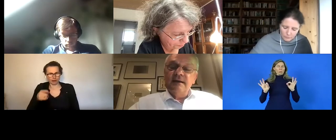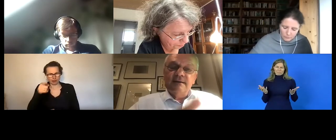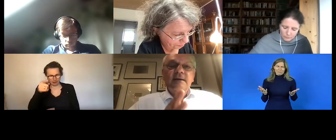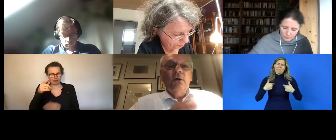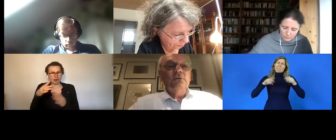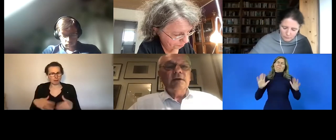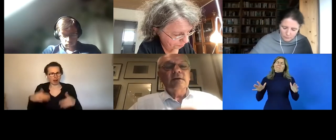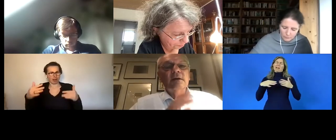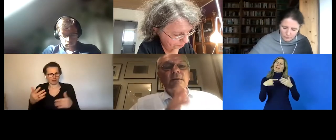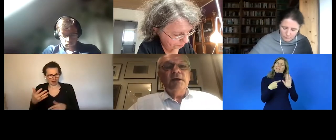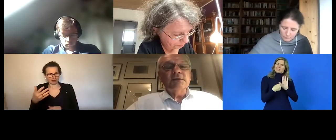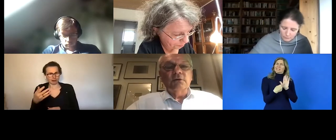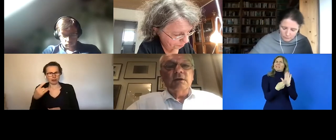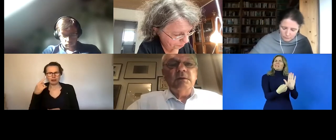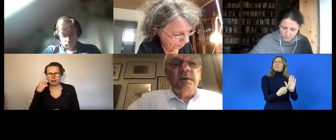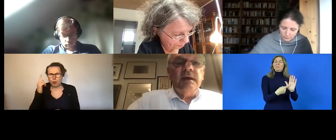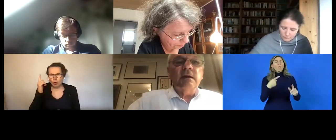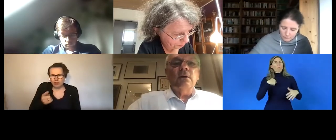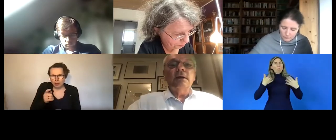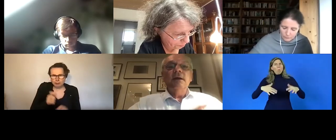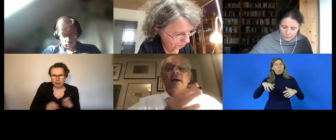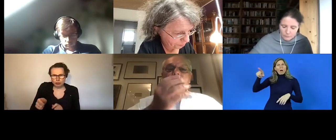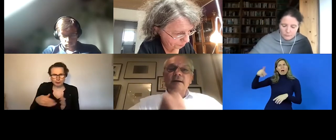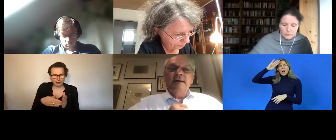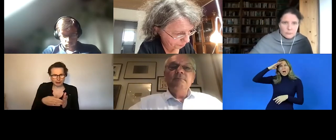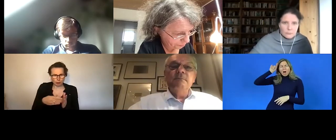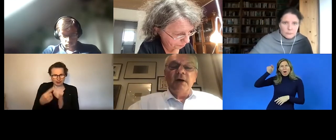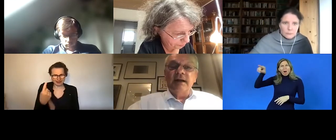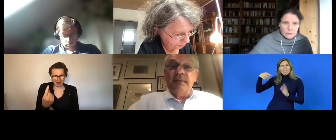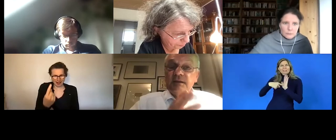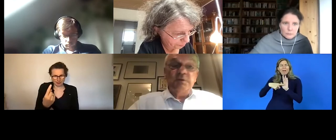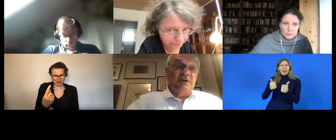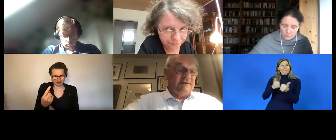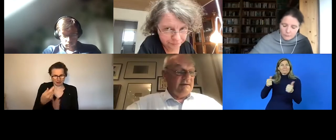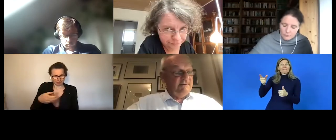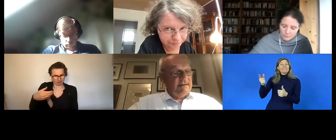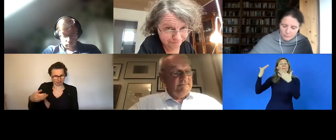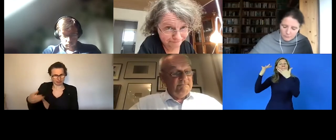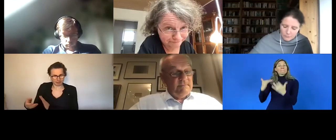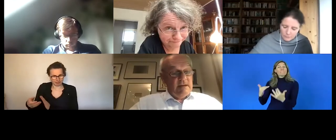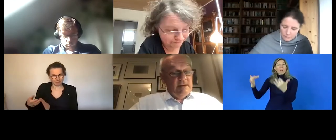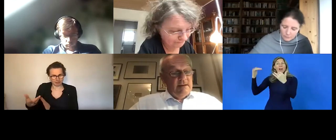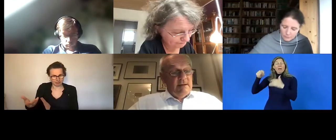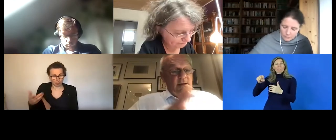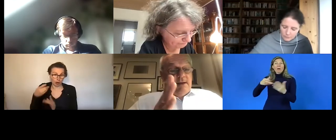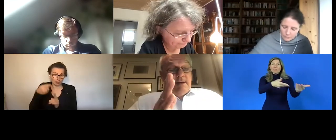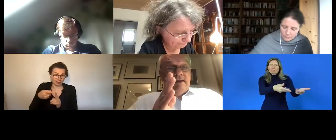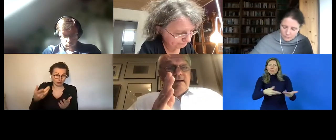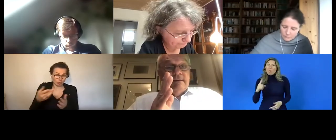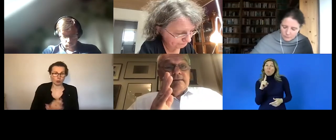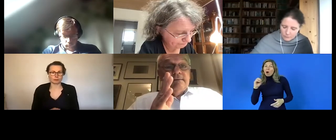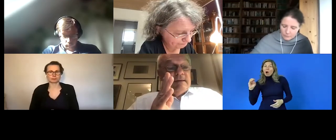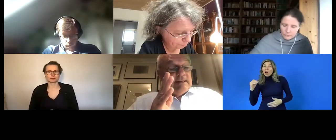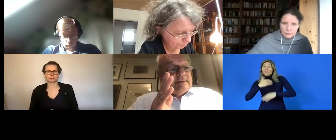i was very impressed by the irish uh example the parliament had taken on 100 disabled